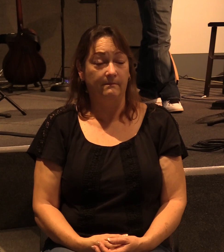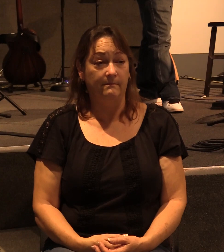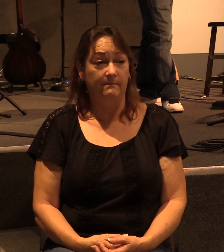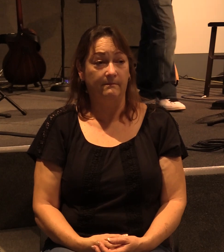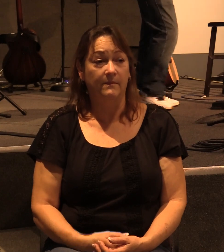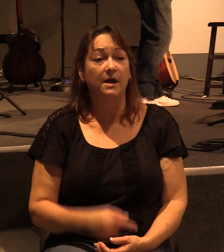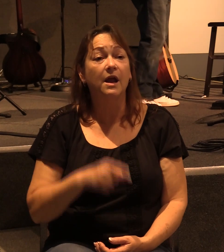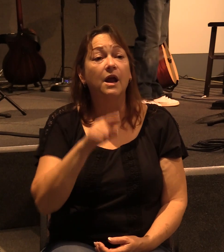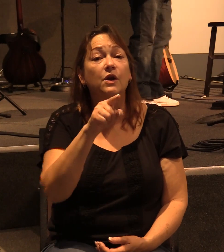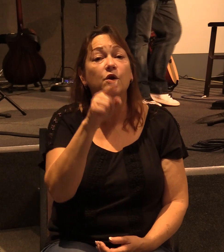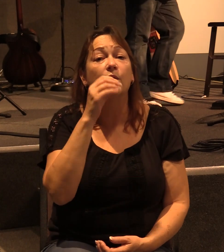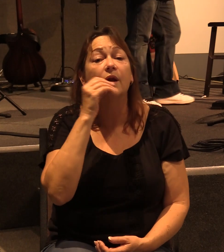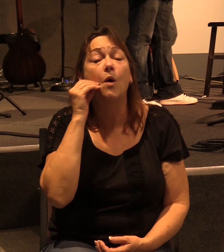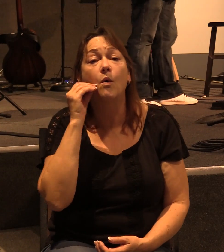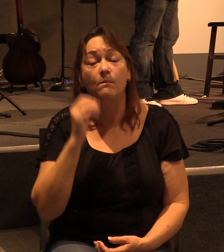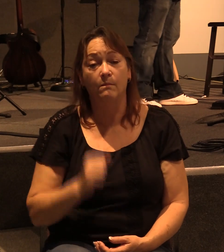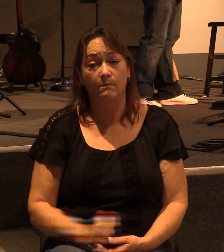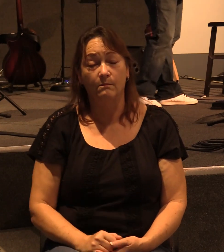and you at home.